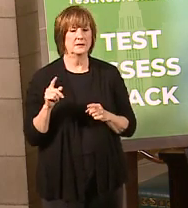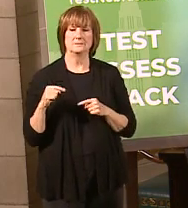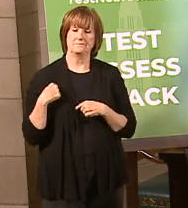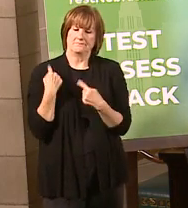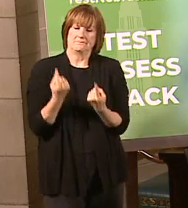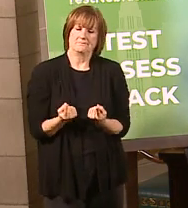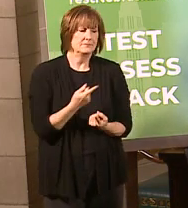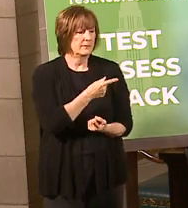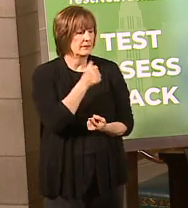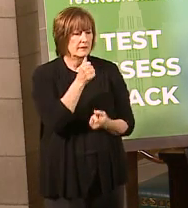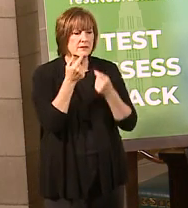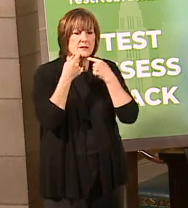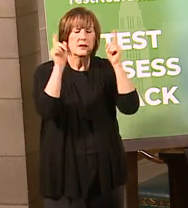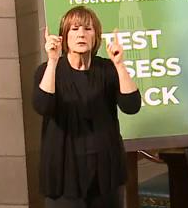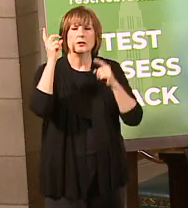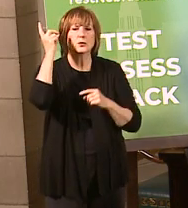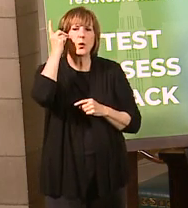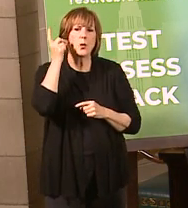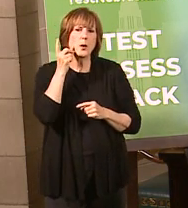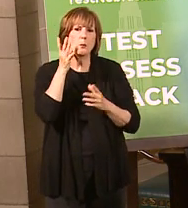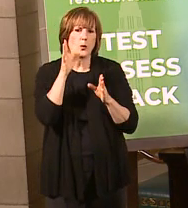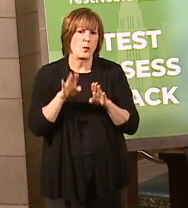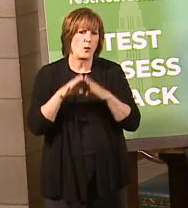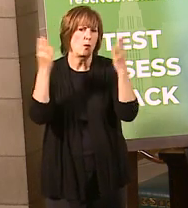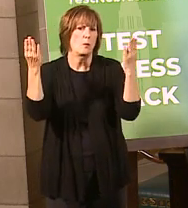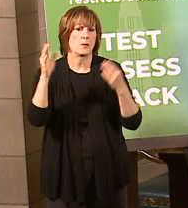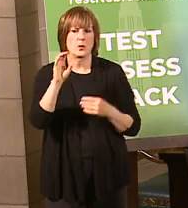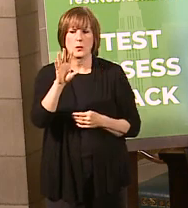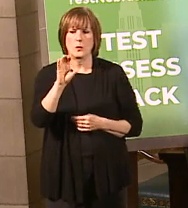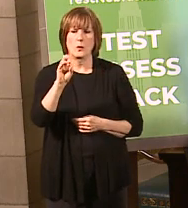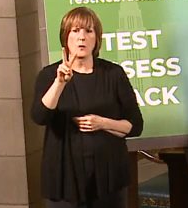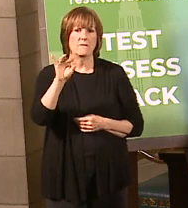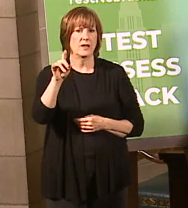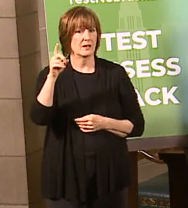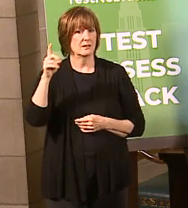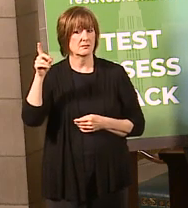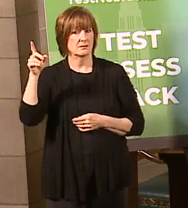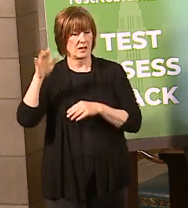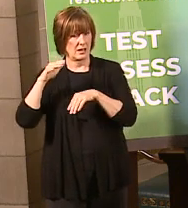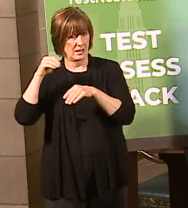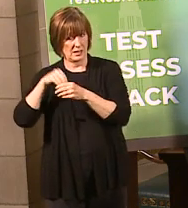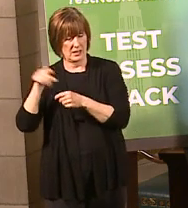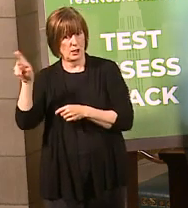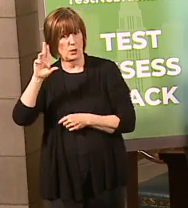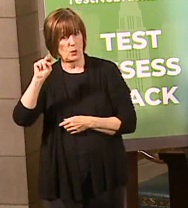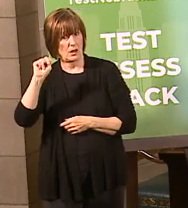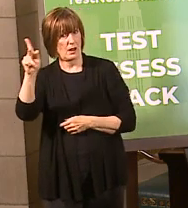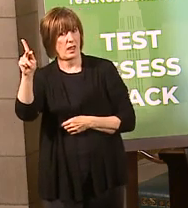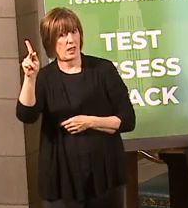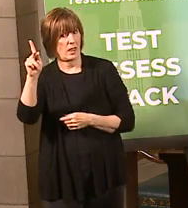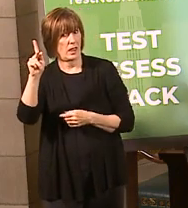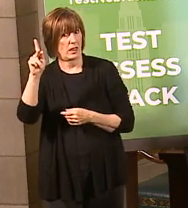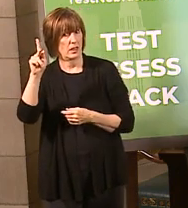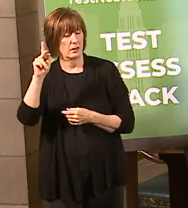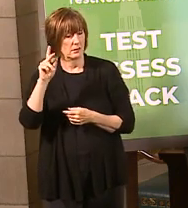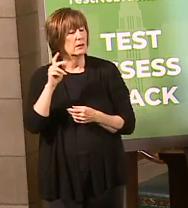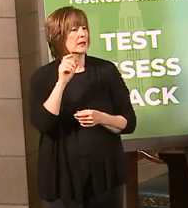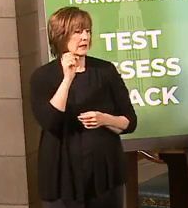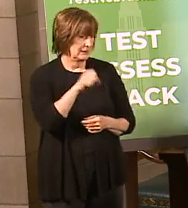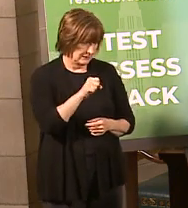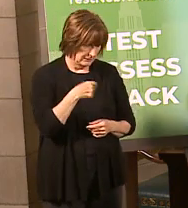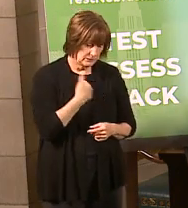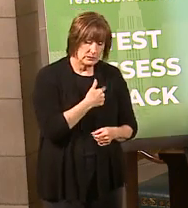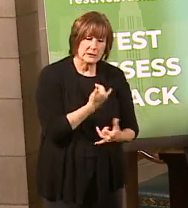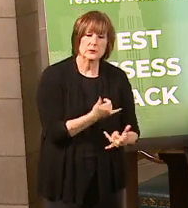a while since you announced dorms would be open for COVID at UNK. Are they ready to take in patients? Yes. Yep. Hey, we're working on